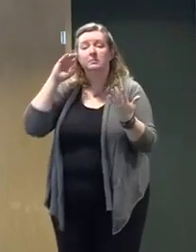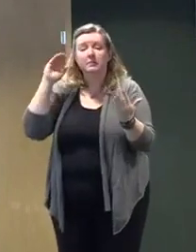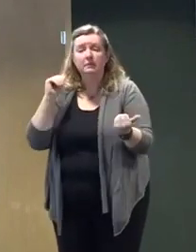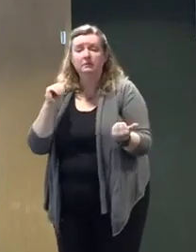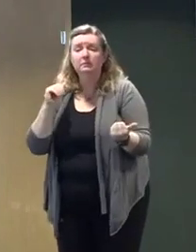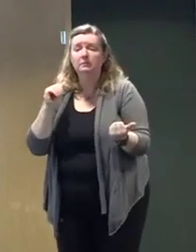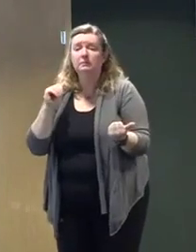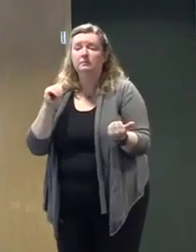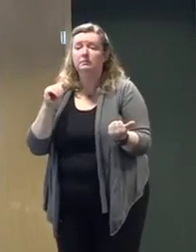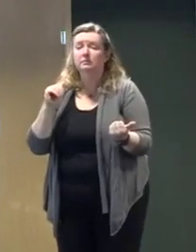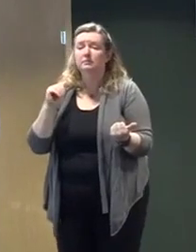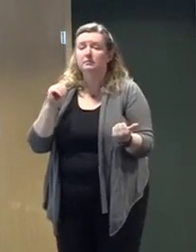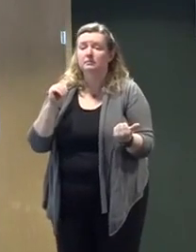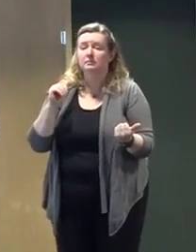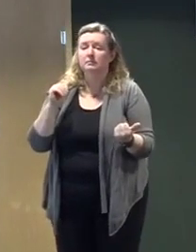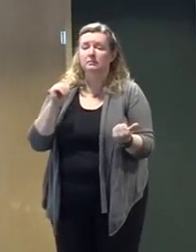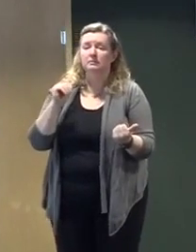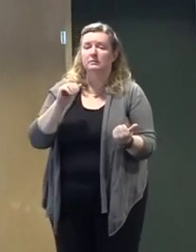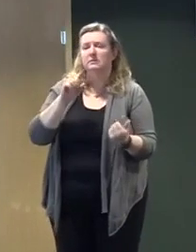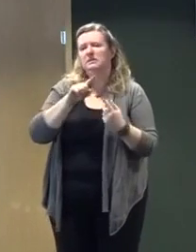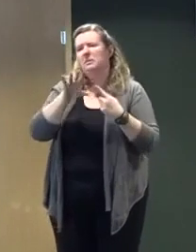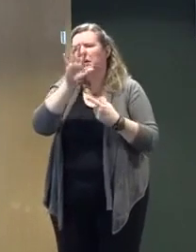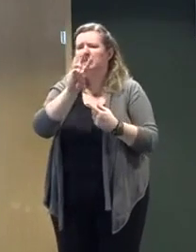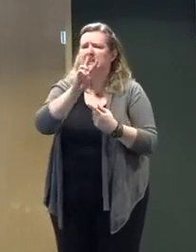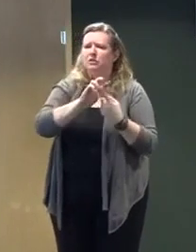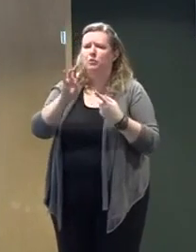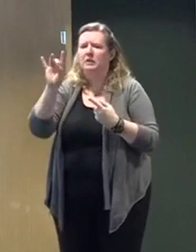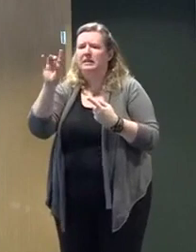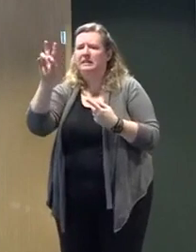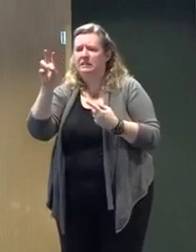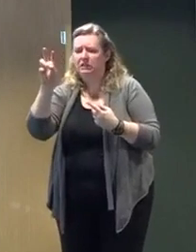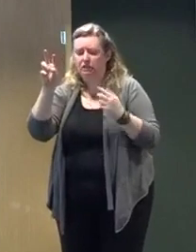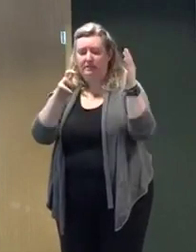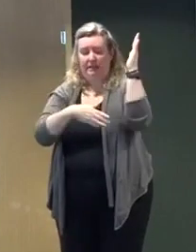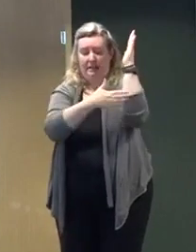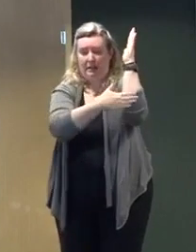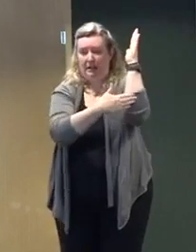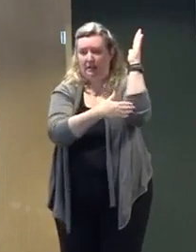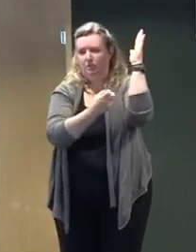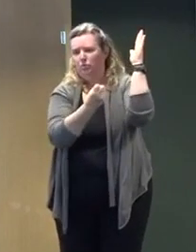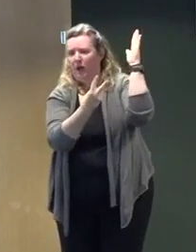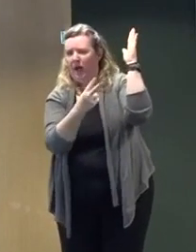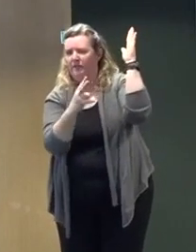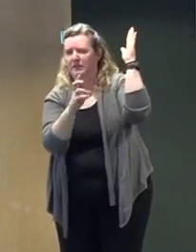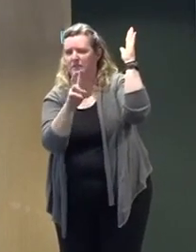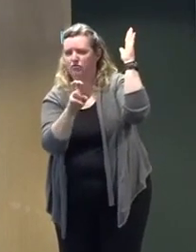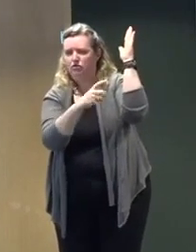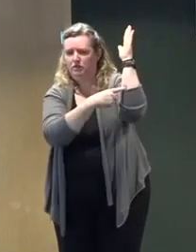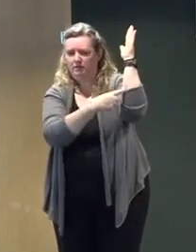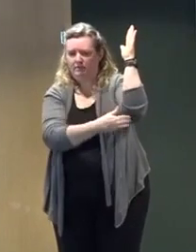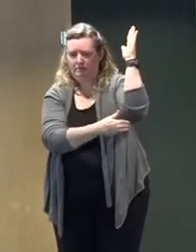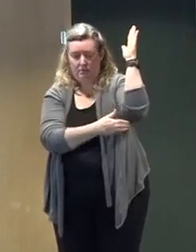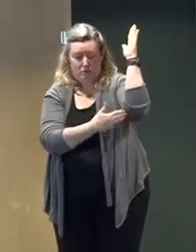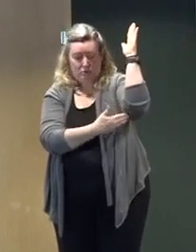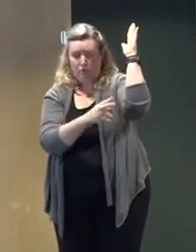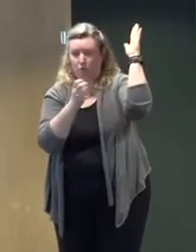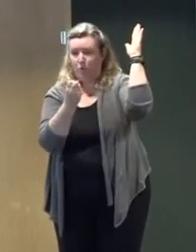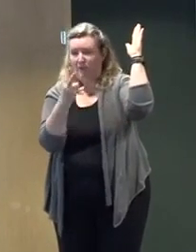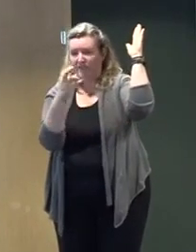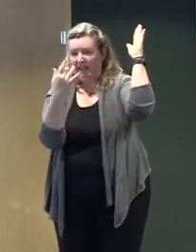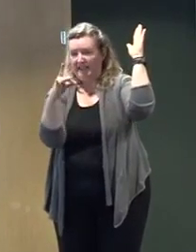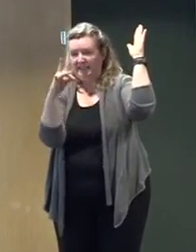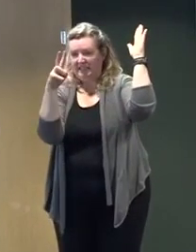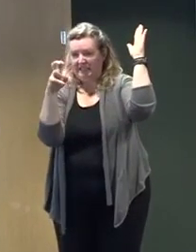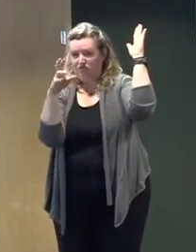6 to 8 to 8 to 12 and then ultimately a foot to 18 inches along the shore from Monmouth